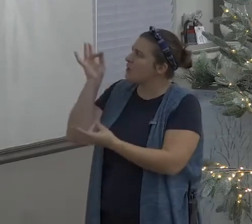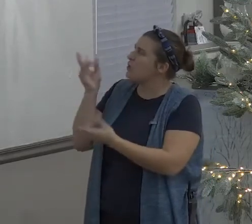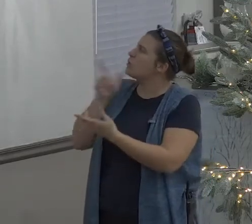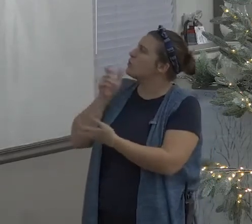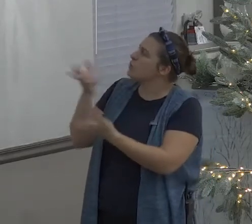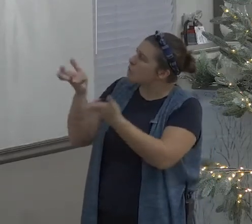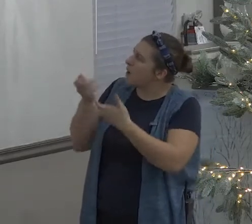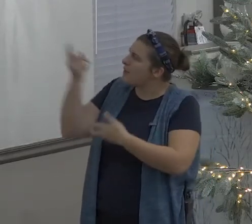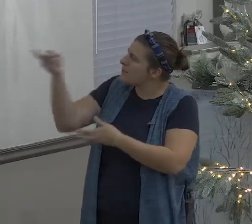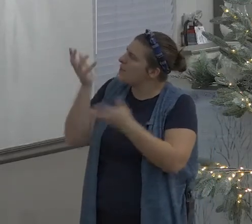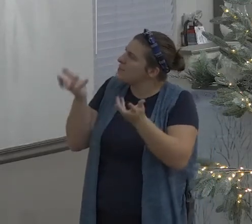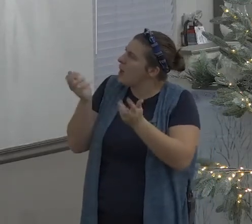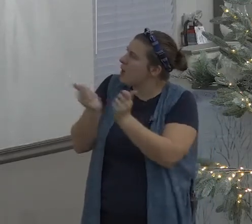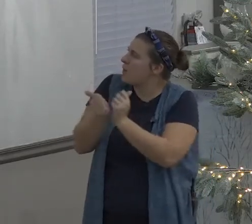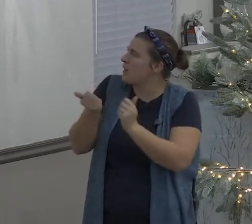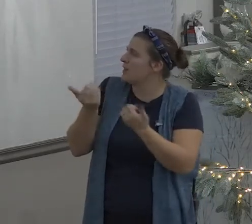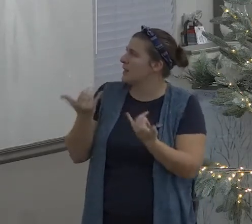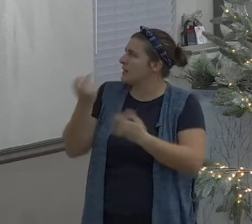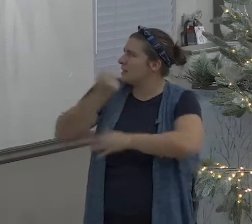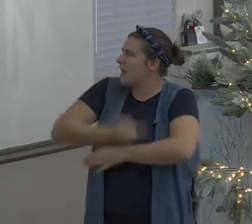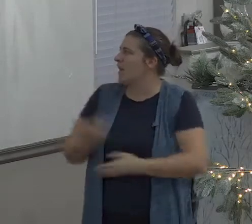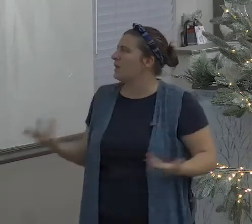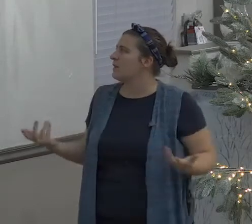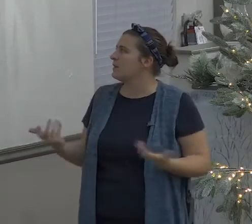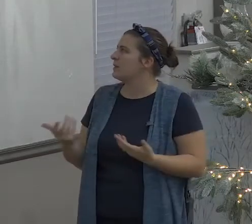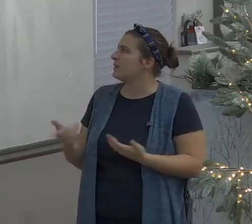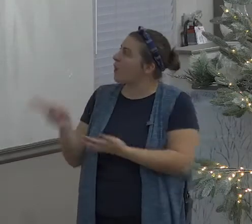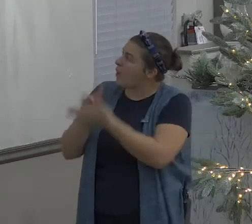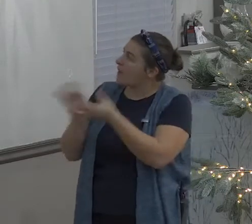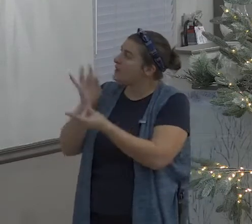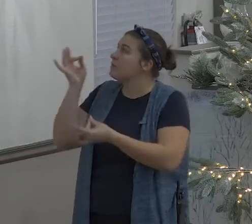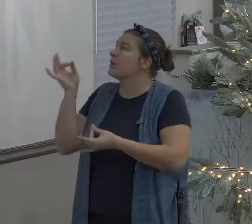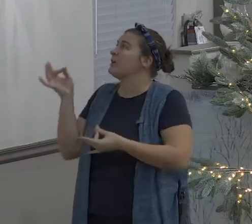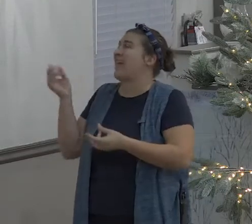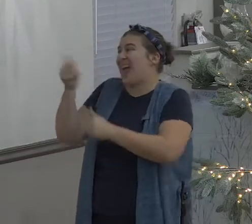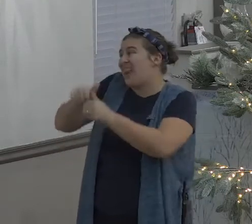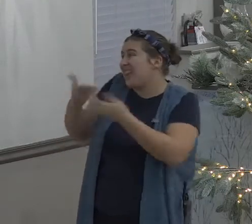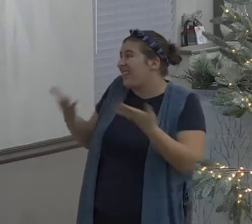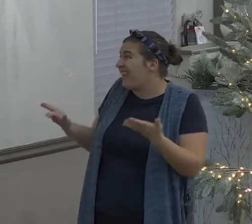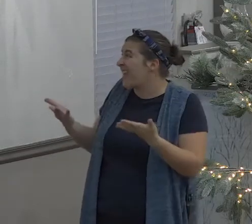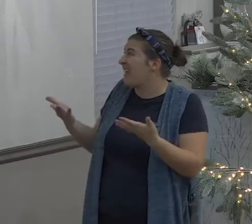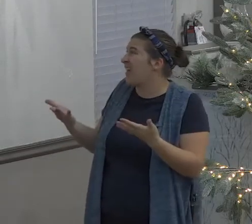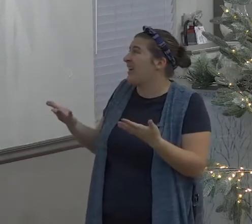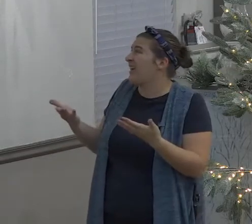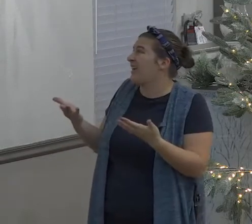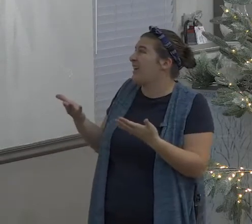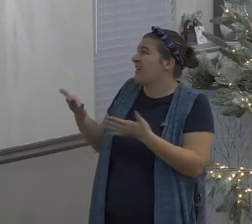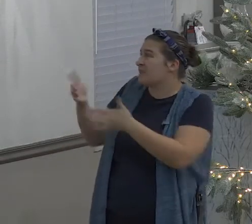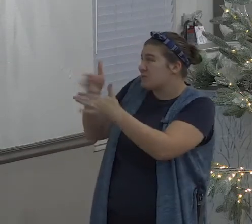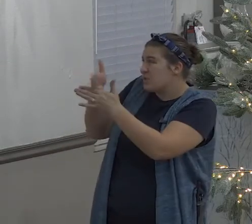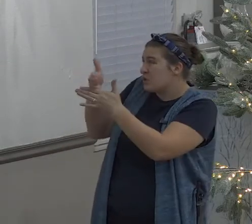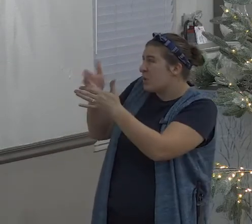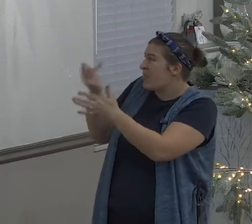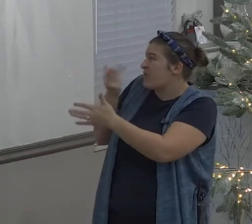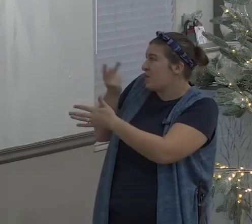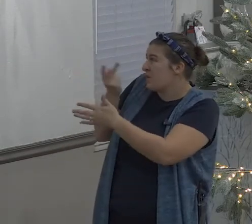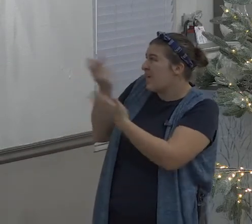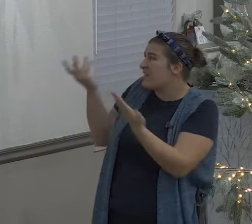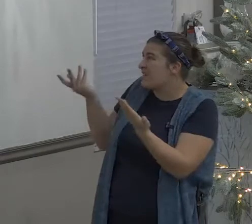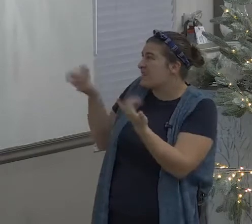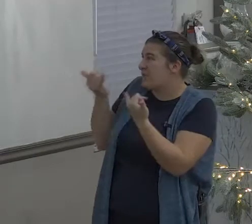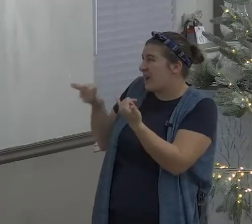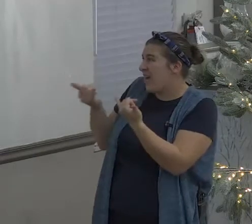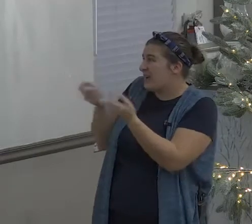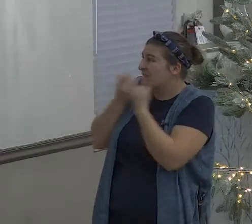Lord what would you have me to what would you have me to do today Holy Spirit of God who would you have me to